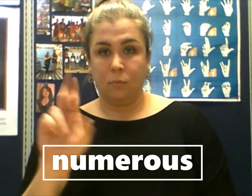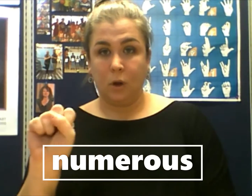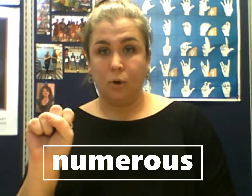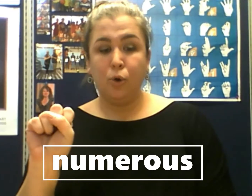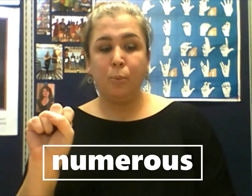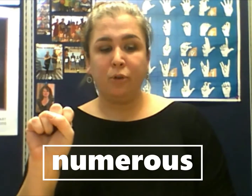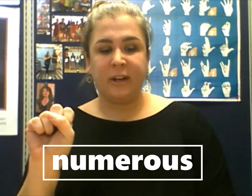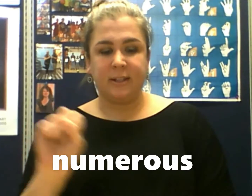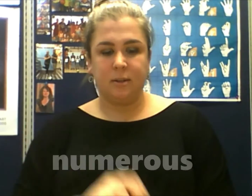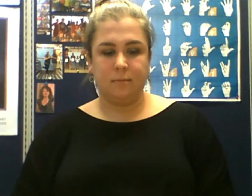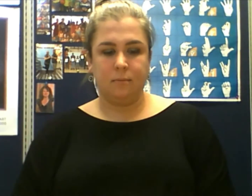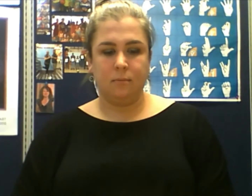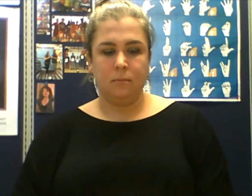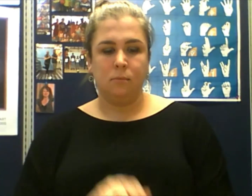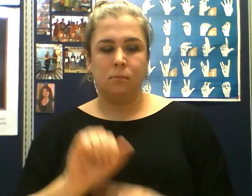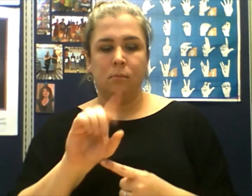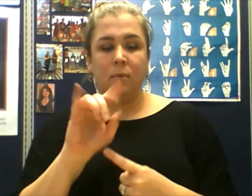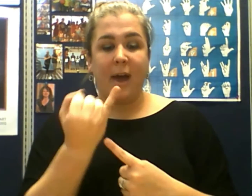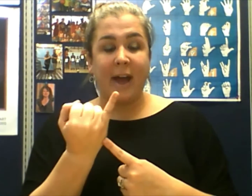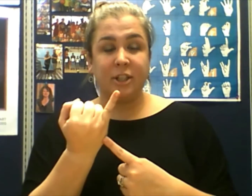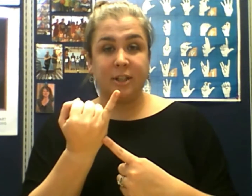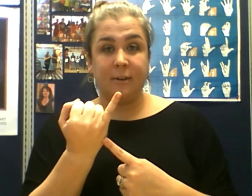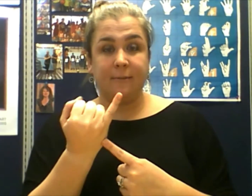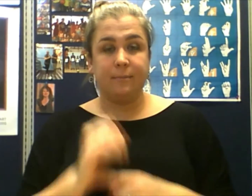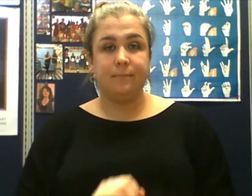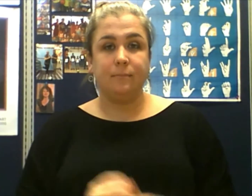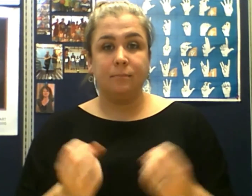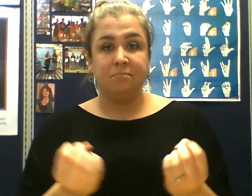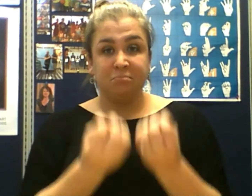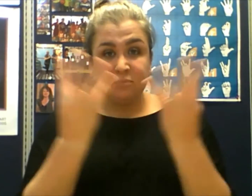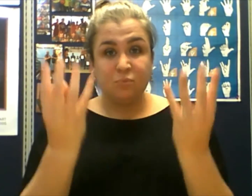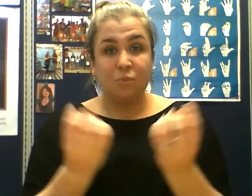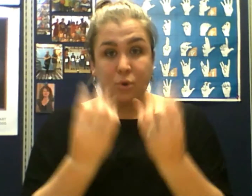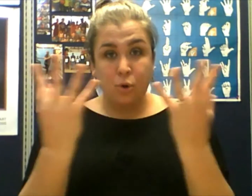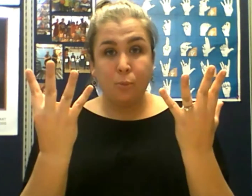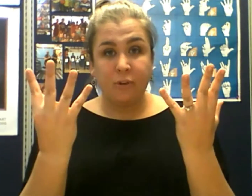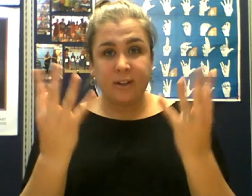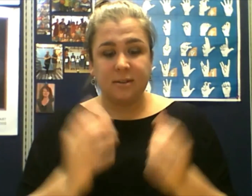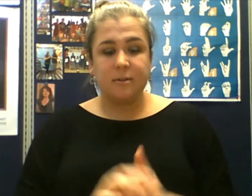Numerous, adjective. Numerous.